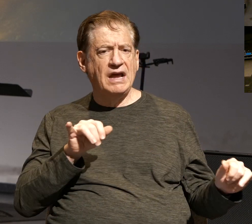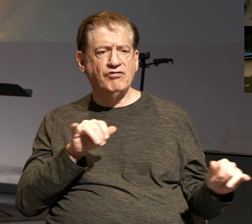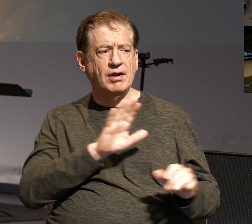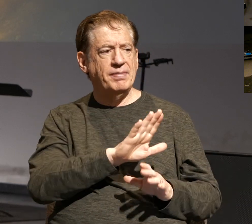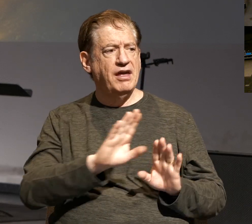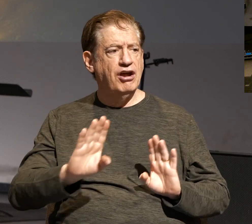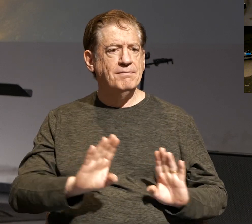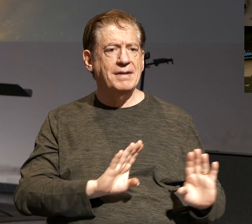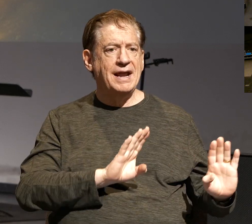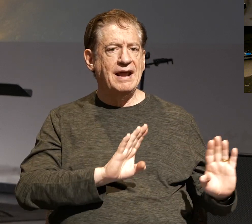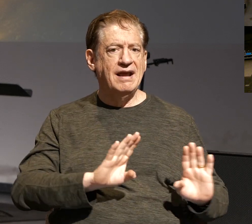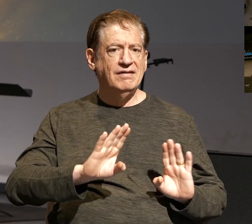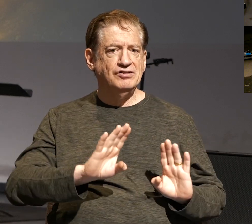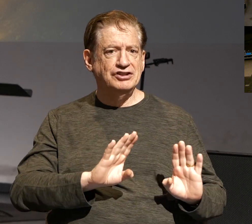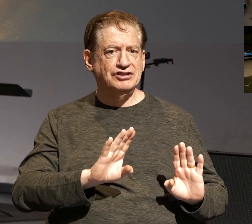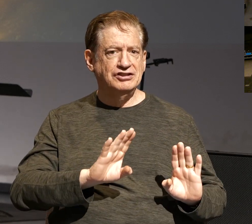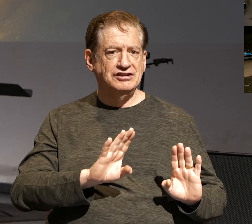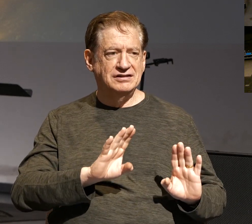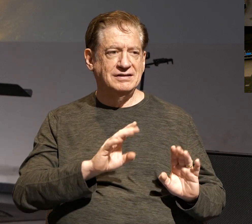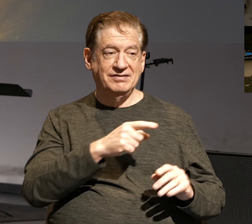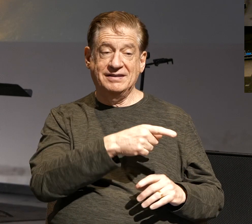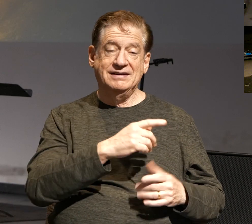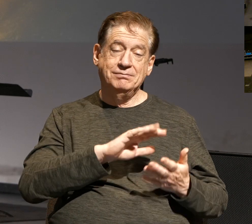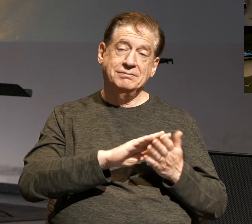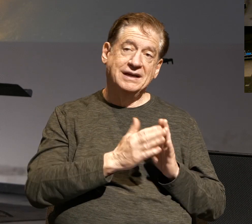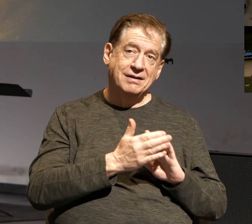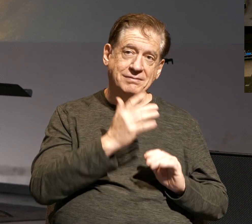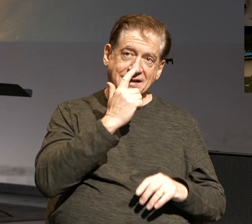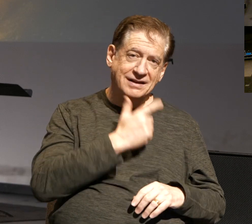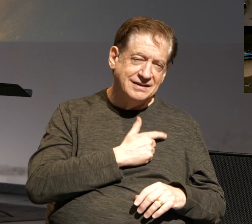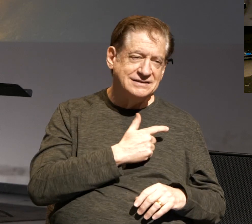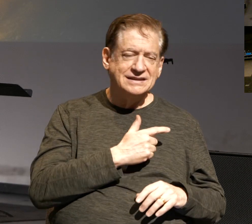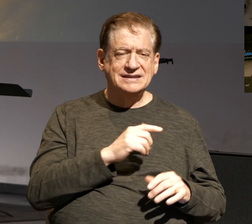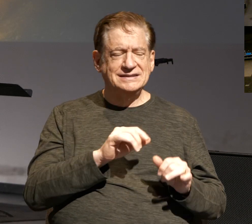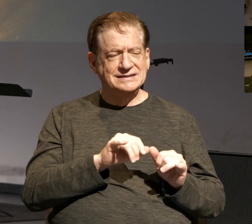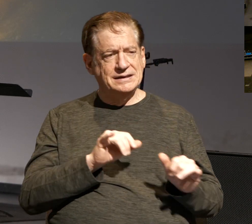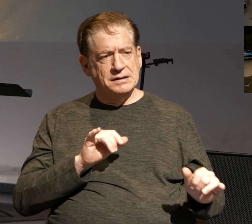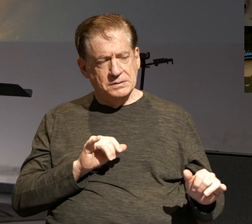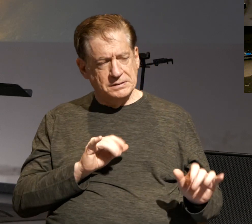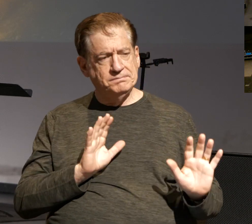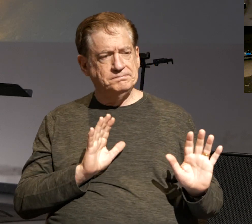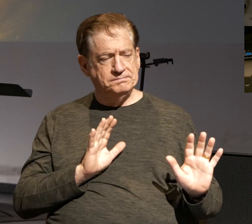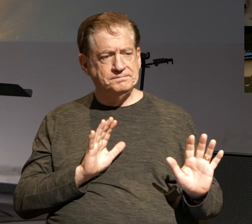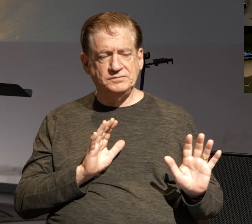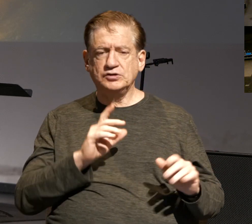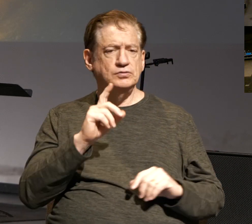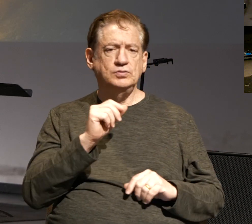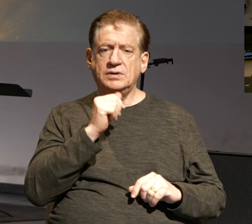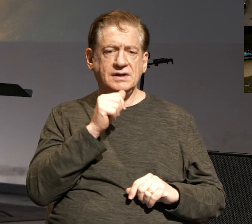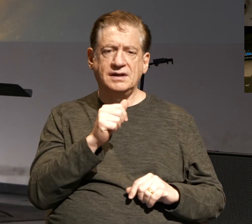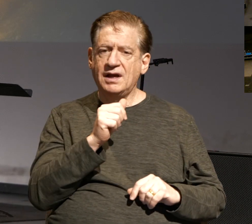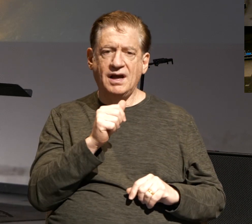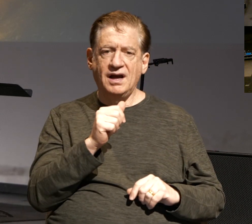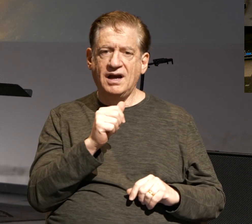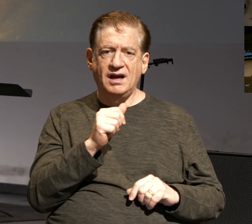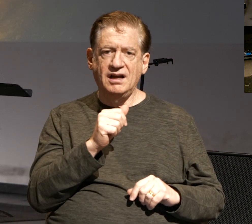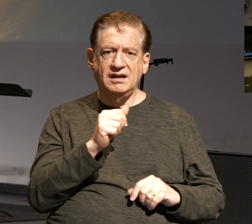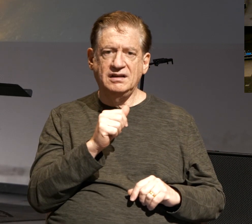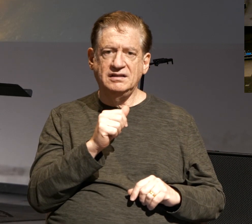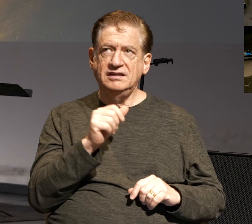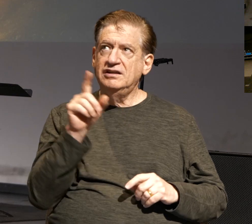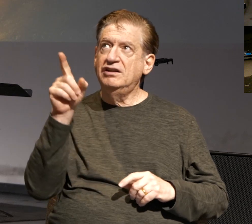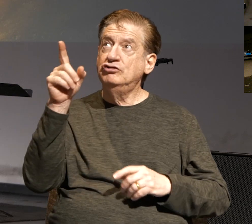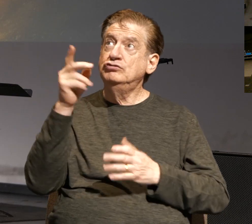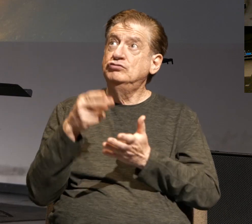these outliers who have become lazy. Stay away and do not turn away from the truth